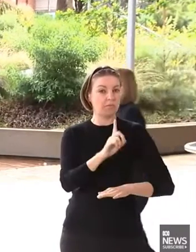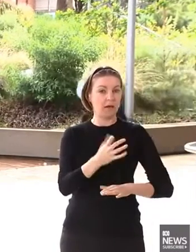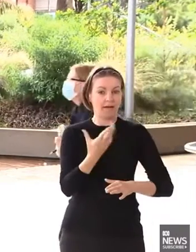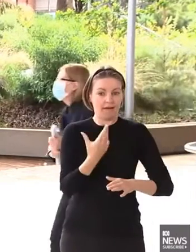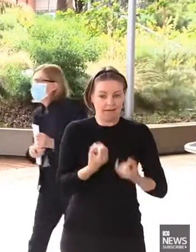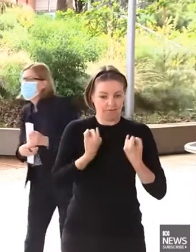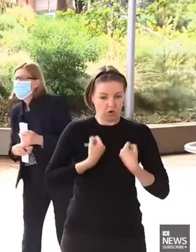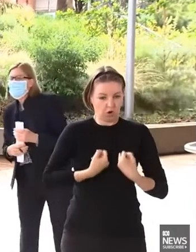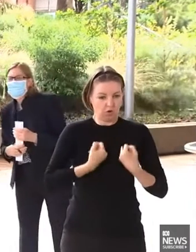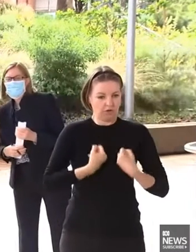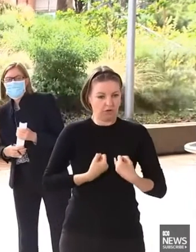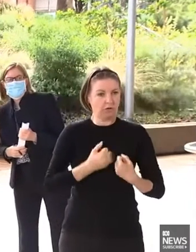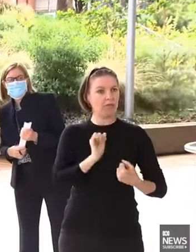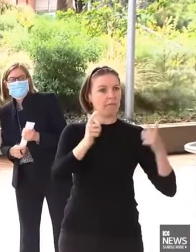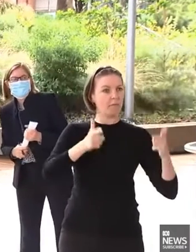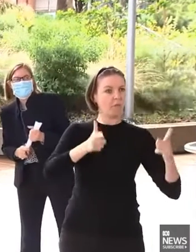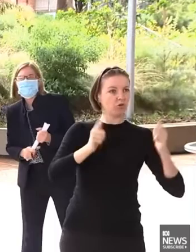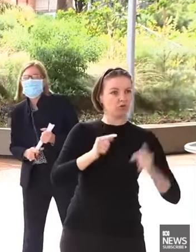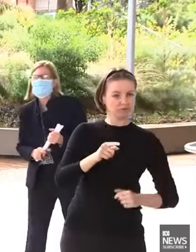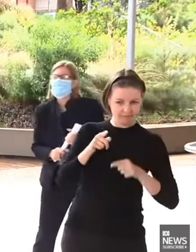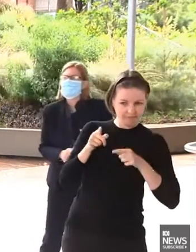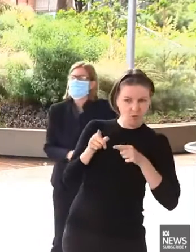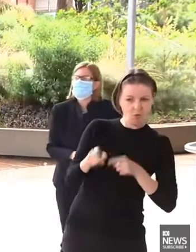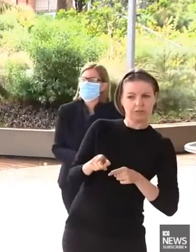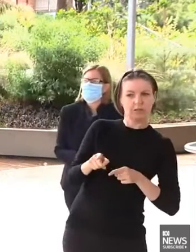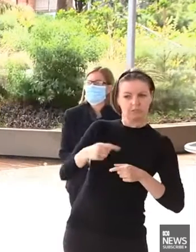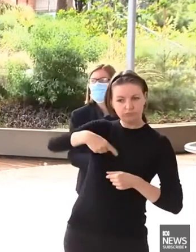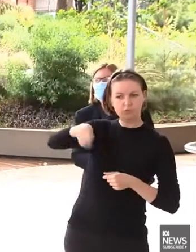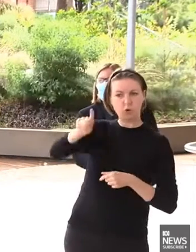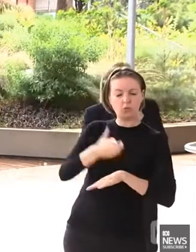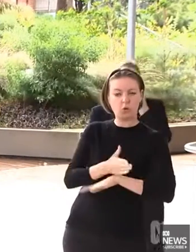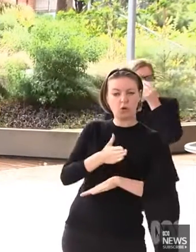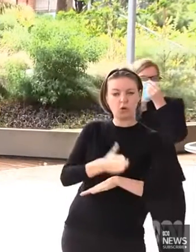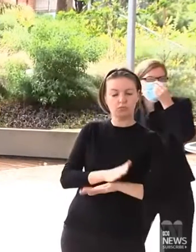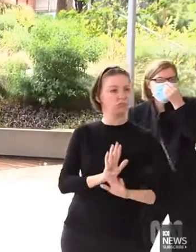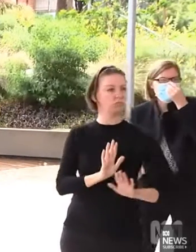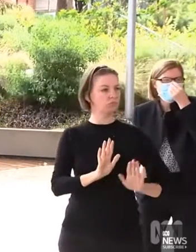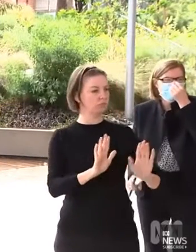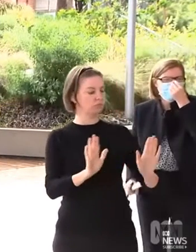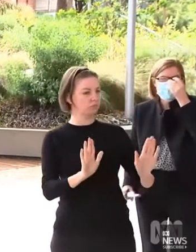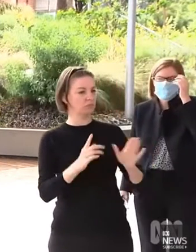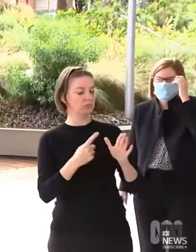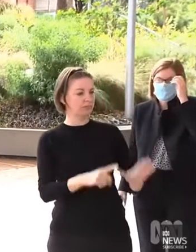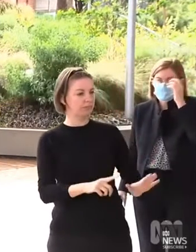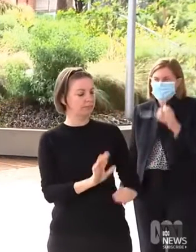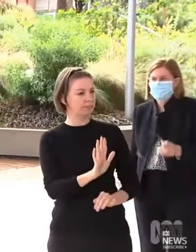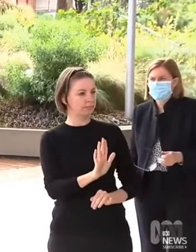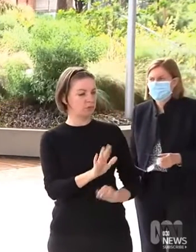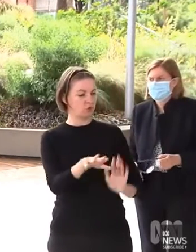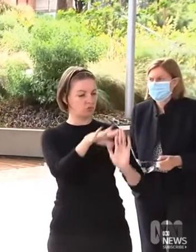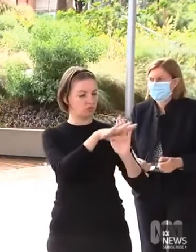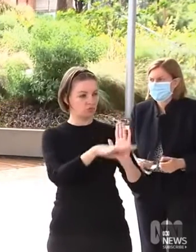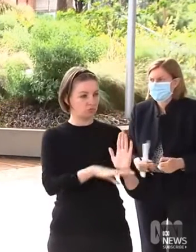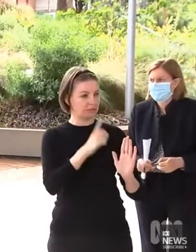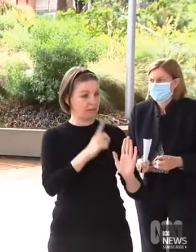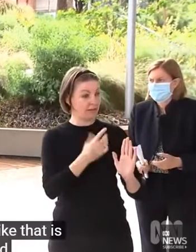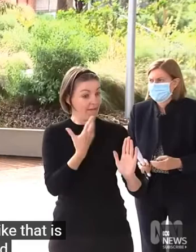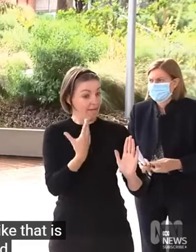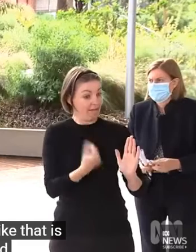And what are the rules in New South Wales about COVID-positive? Well, if you're COVID-positive, you aren't made to isolate. That is the rule. Now, obviously,